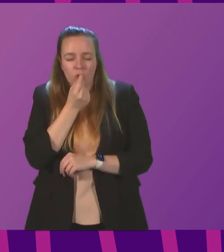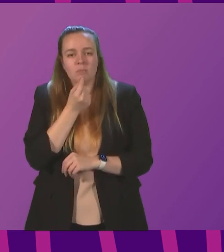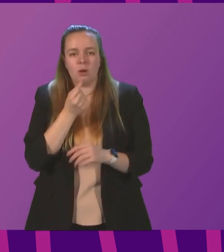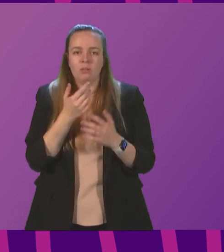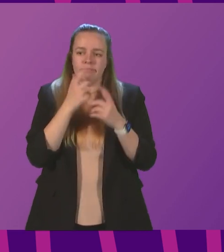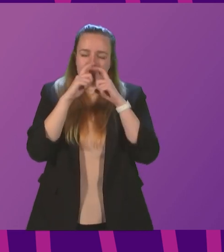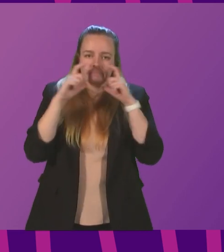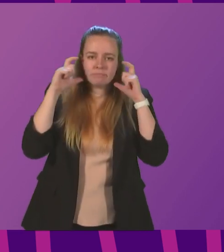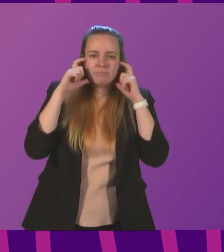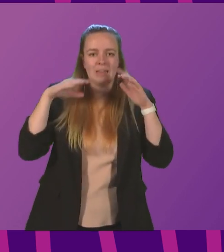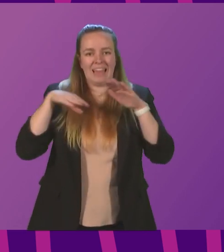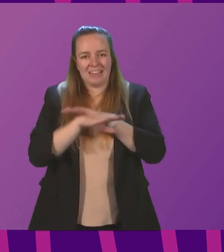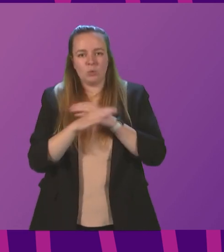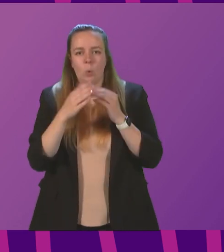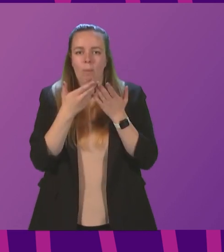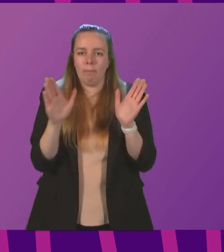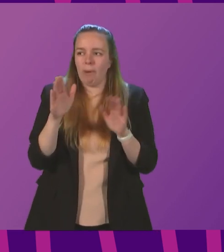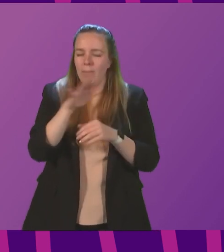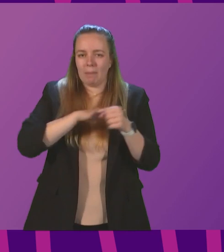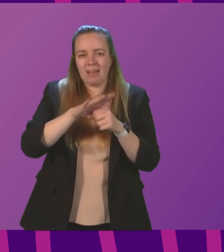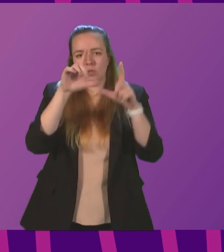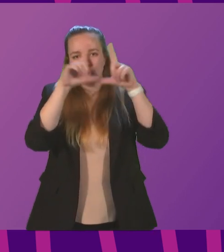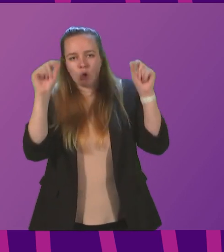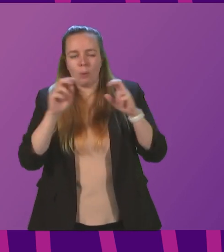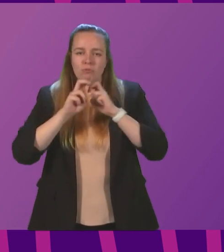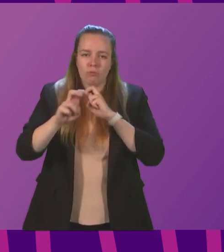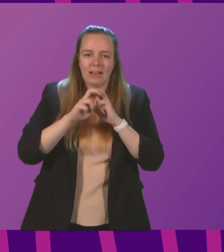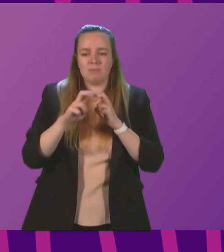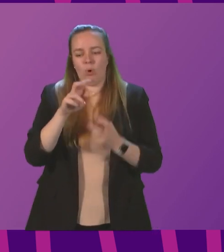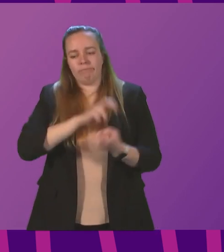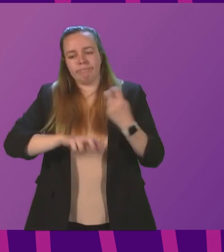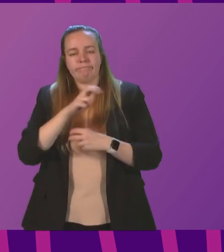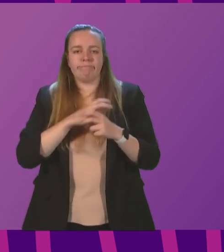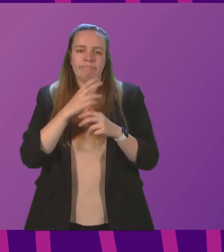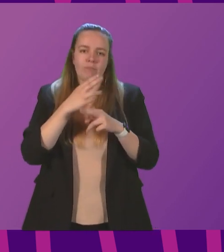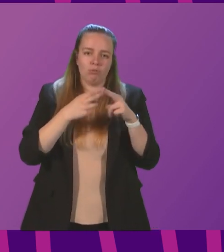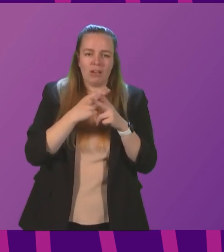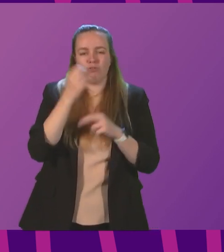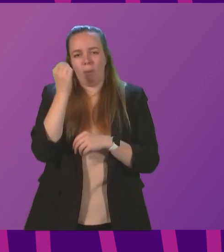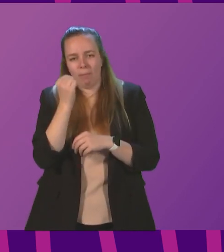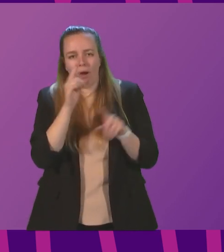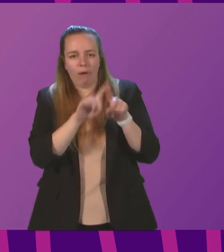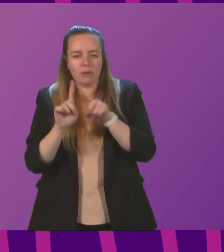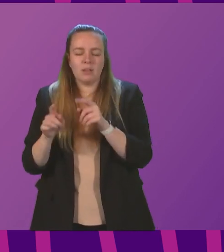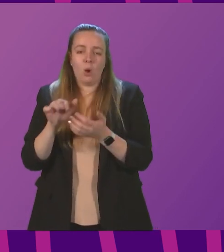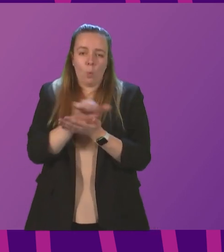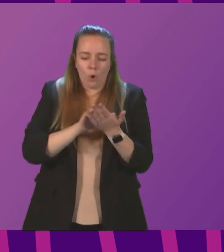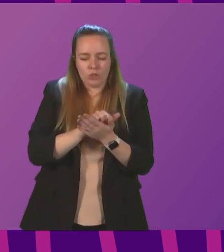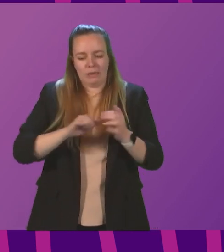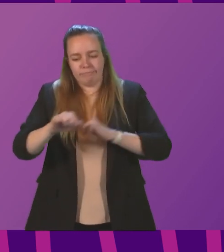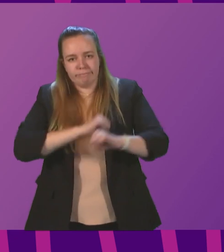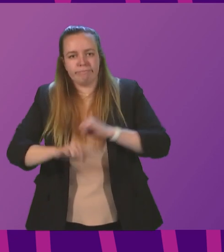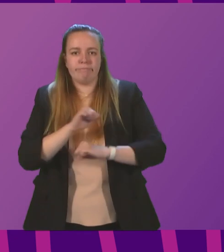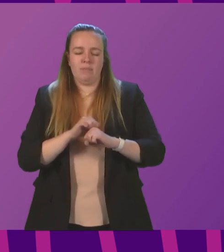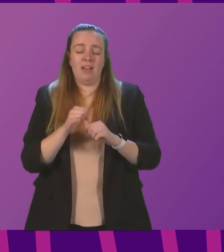We are face coverings in indoor public places, shops, public transport and moving around in hospitality. Wash hands and surfaces thoroughly and